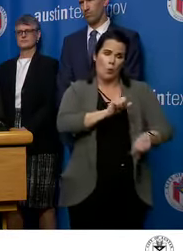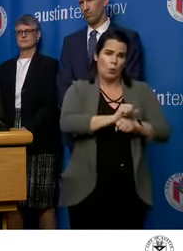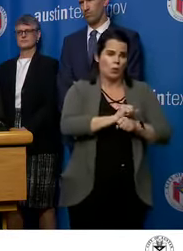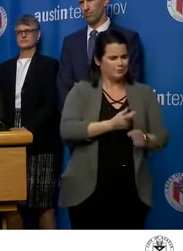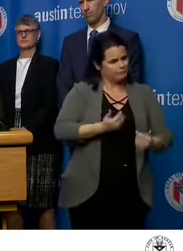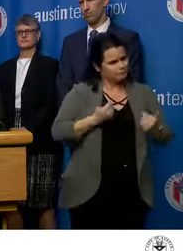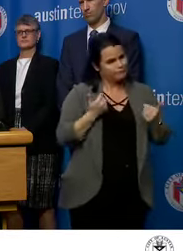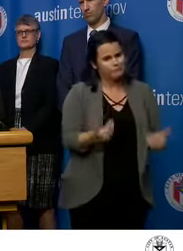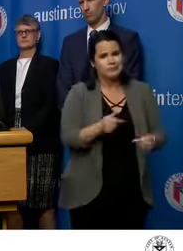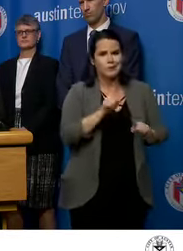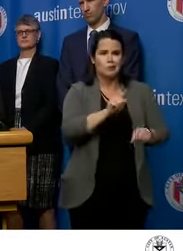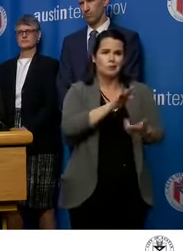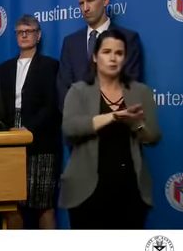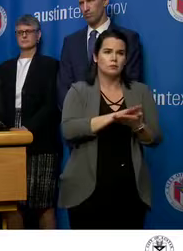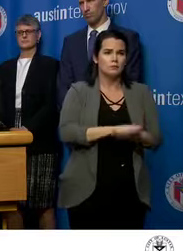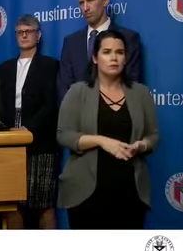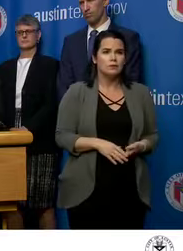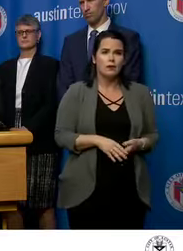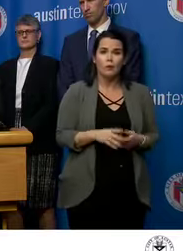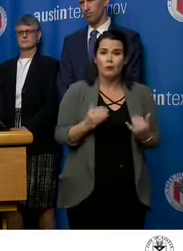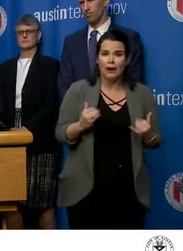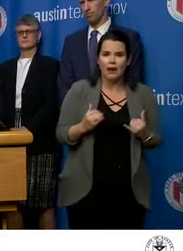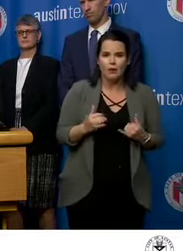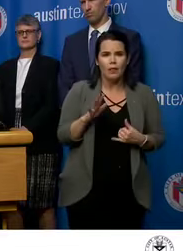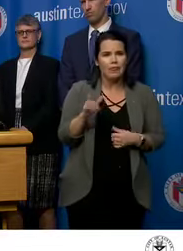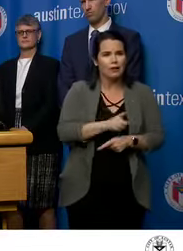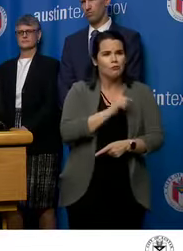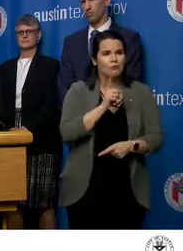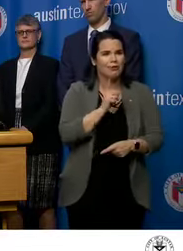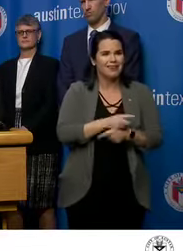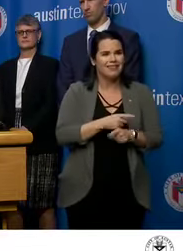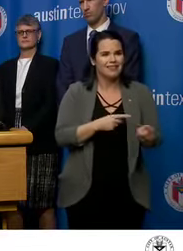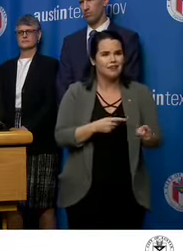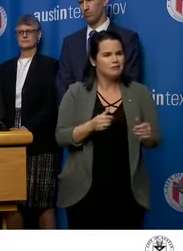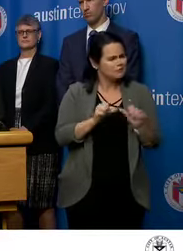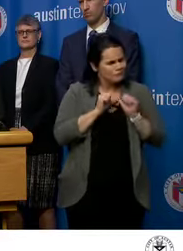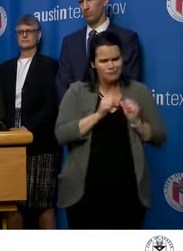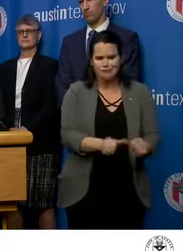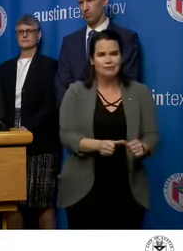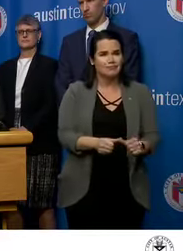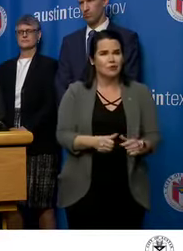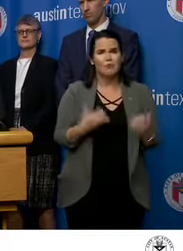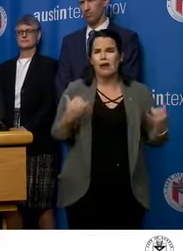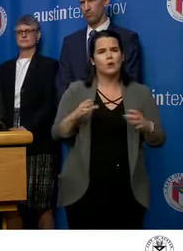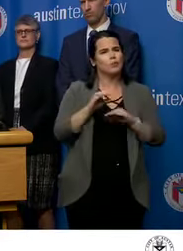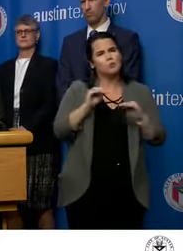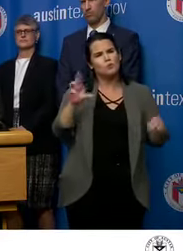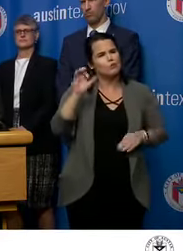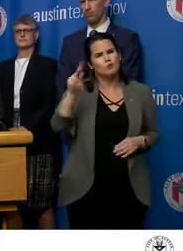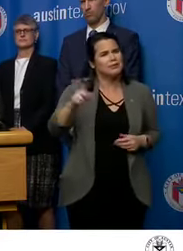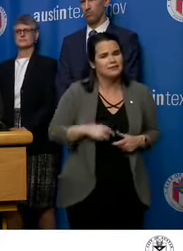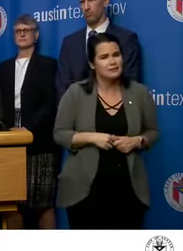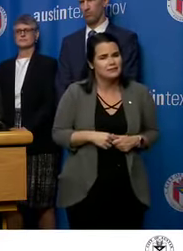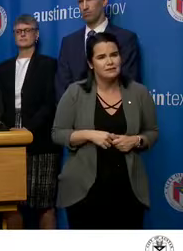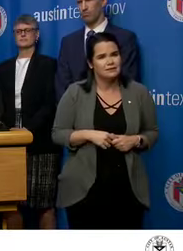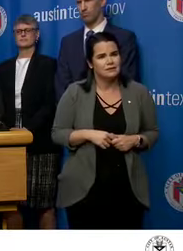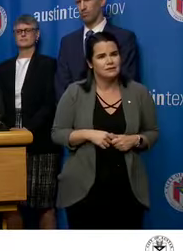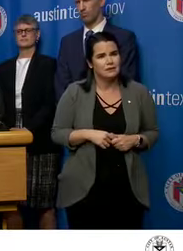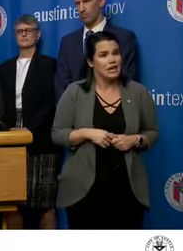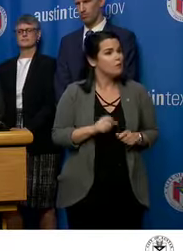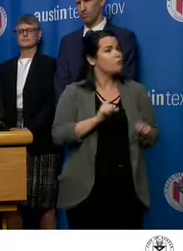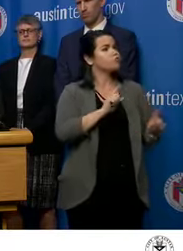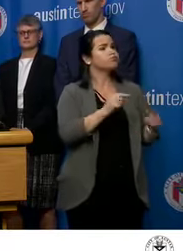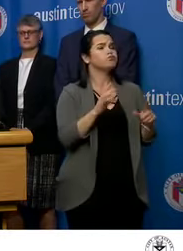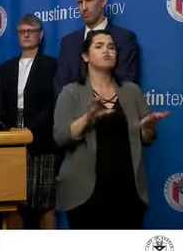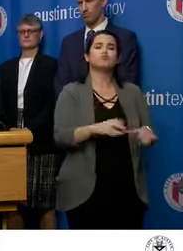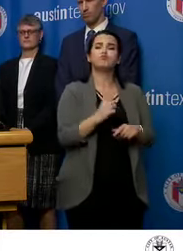say right now, that's exactly what people should be doing. Uh, there's, there's, there's not a, there's not a risk associated with, with, with going